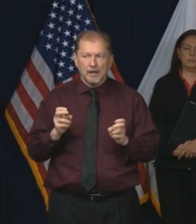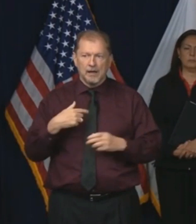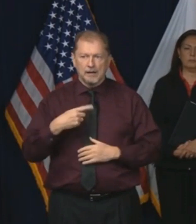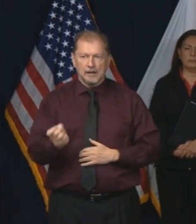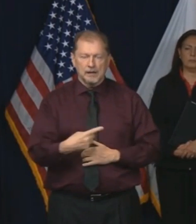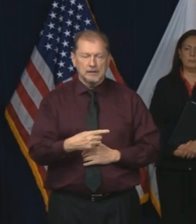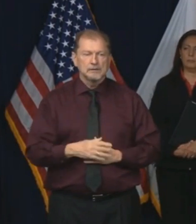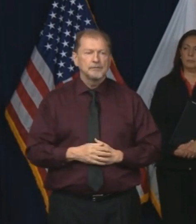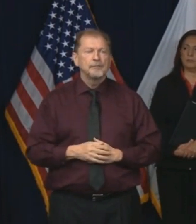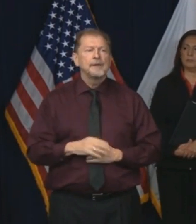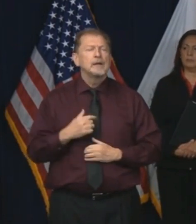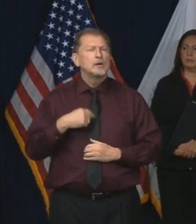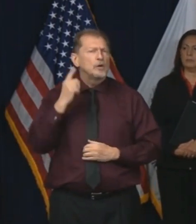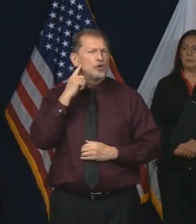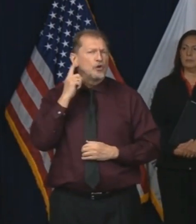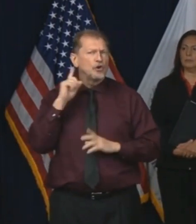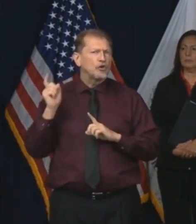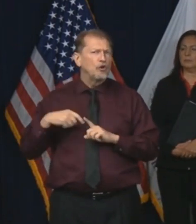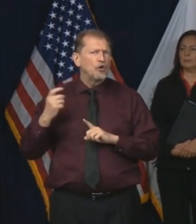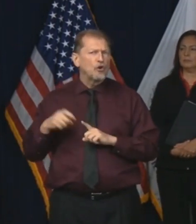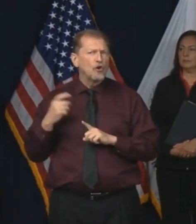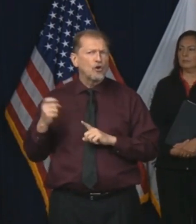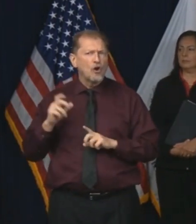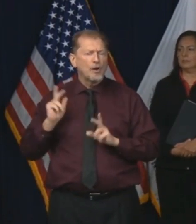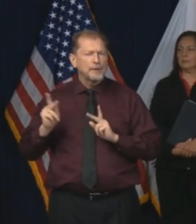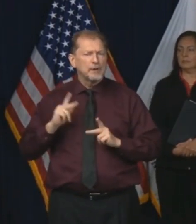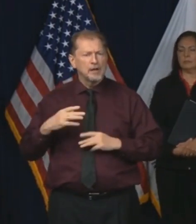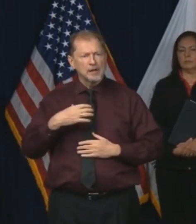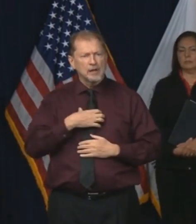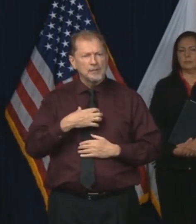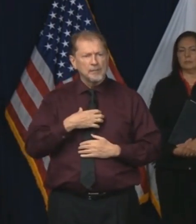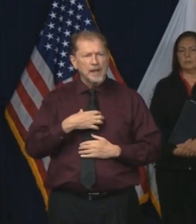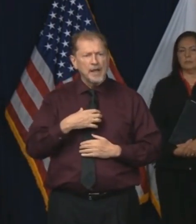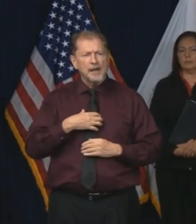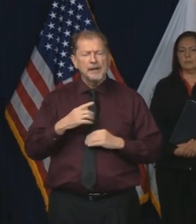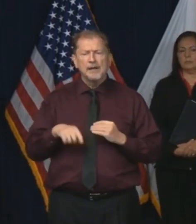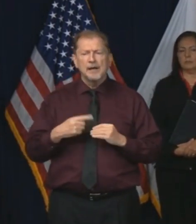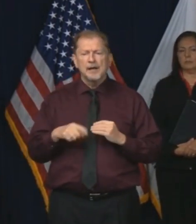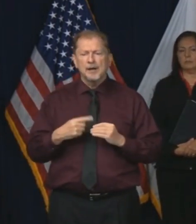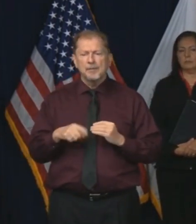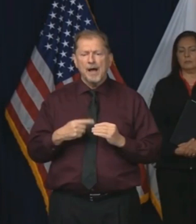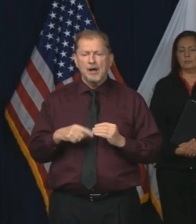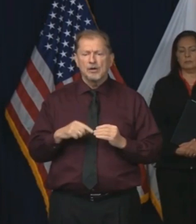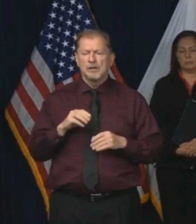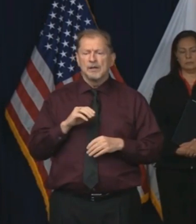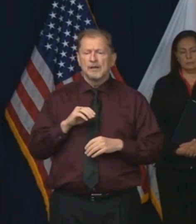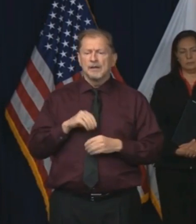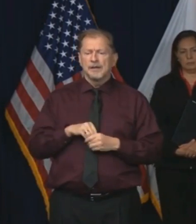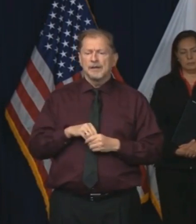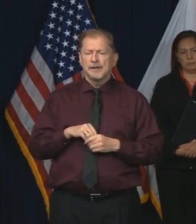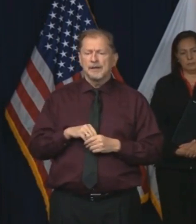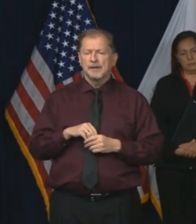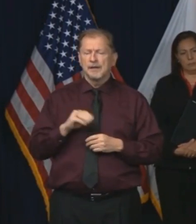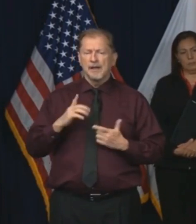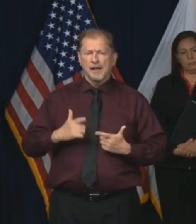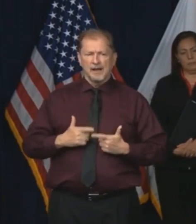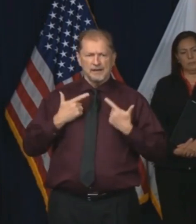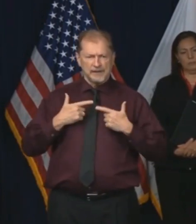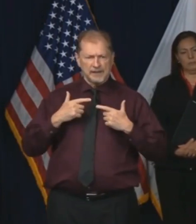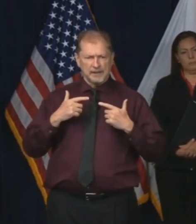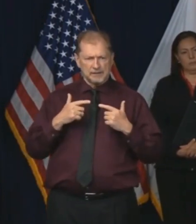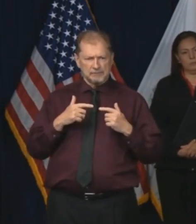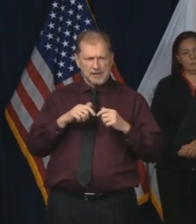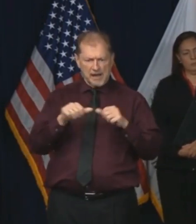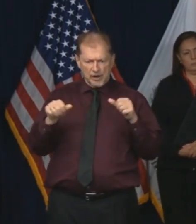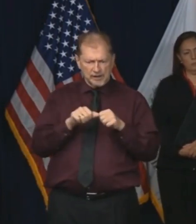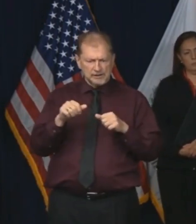We keep getting calls in the newsroom, complaints from people about conditions at senior living facilities, and a lack of social distancing